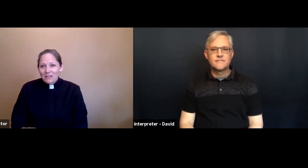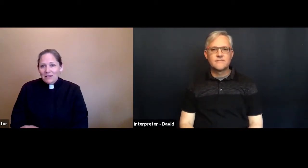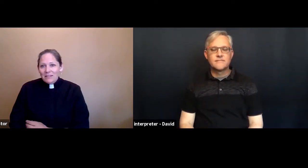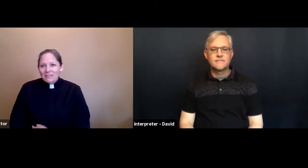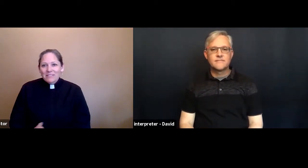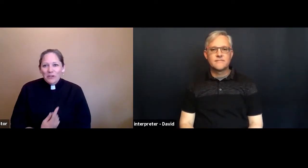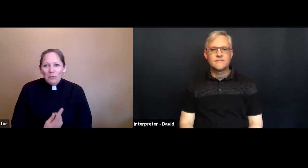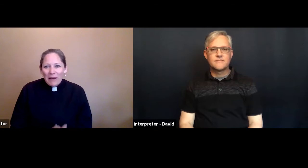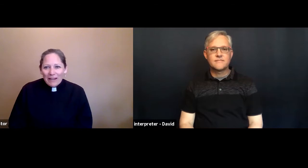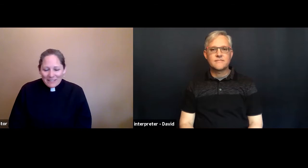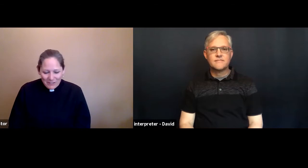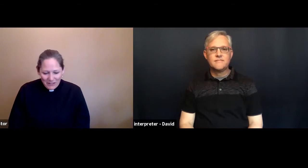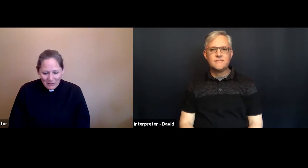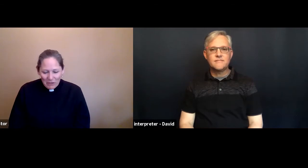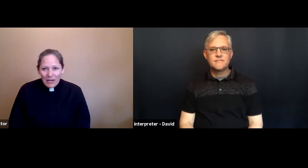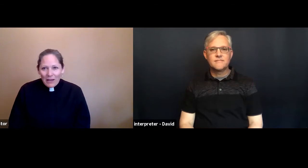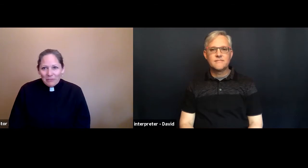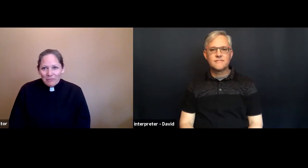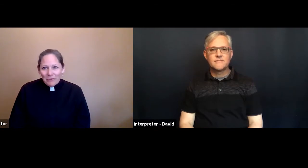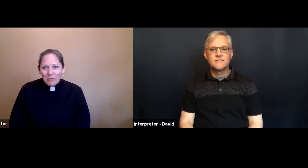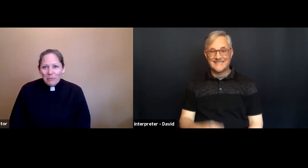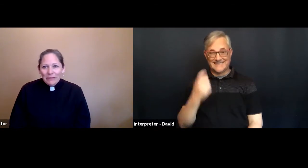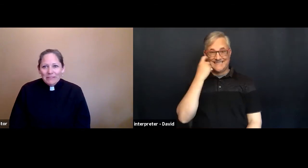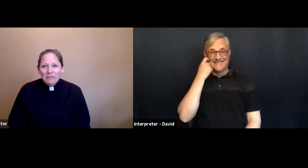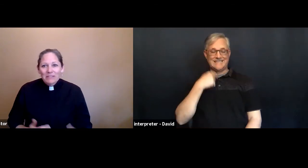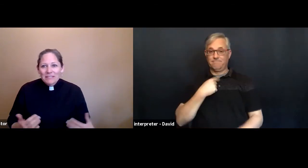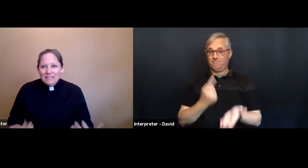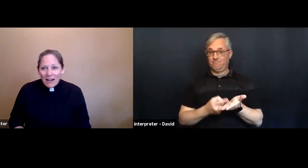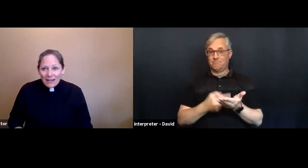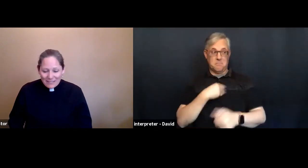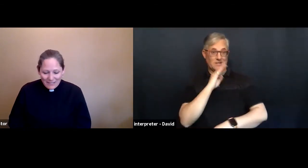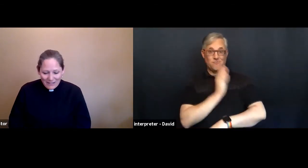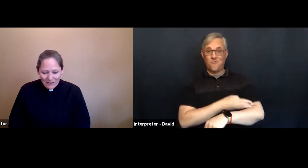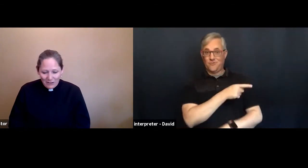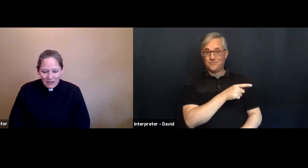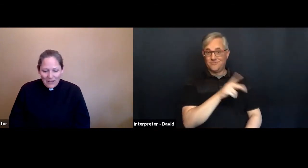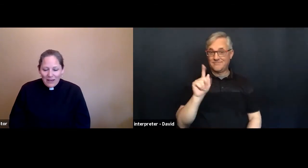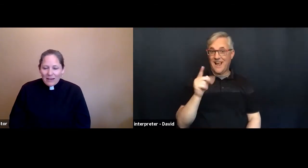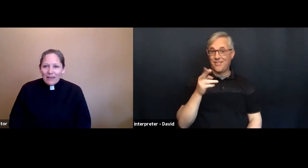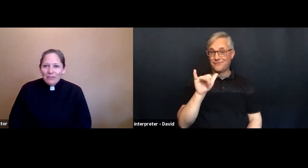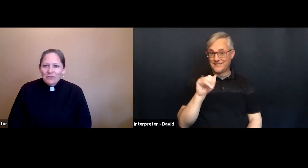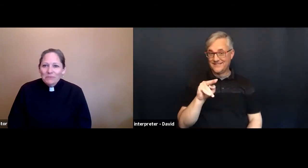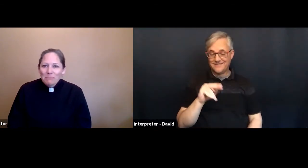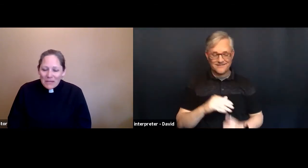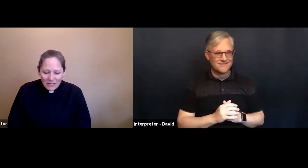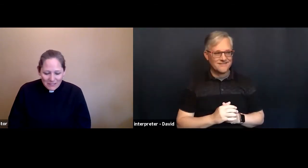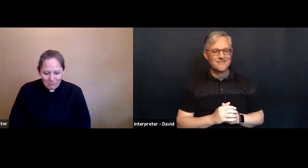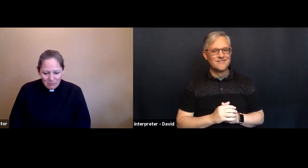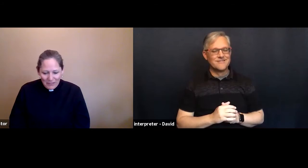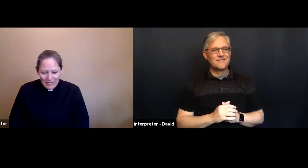Just to go back to talking about Catherine for a moment, because it ties in here. Catherine's biggest complaint